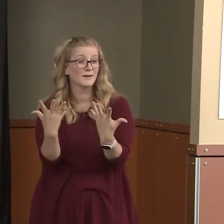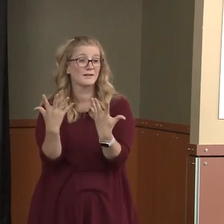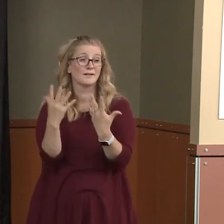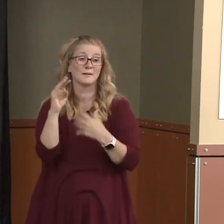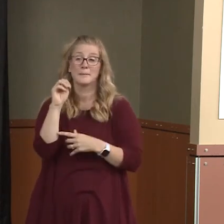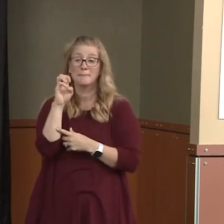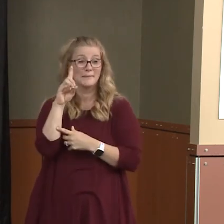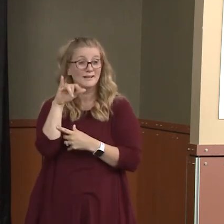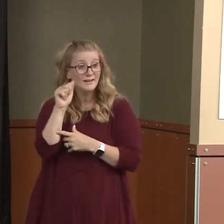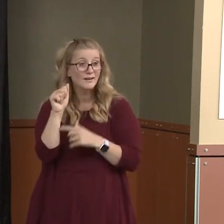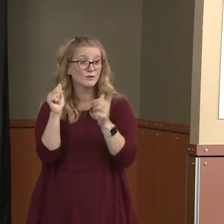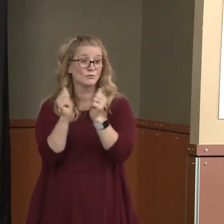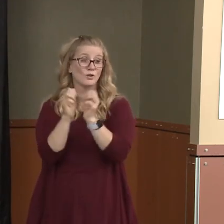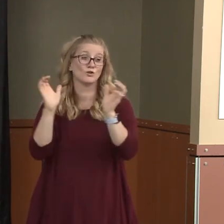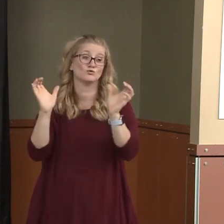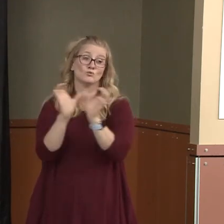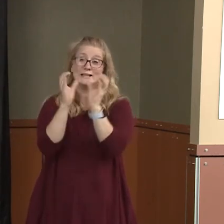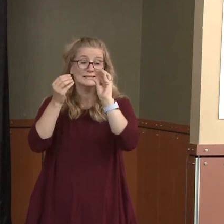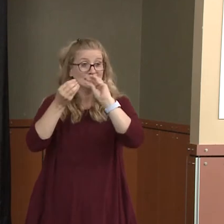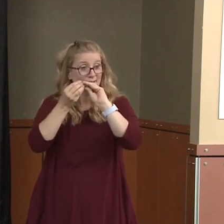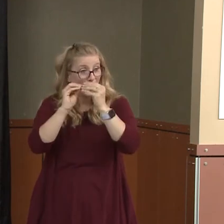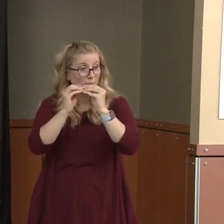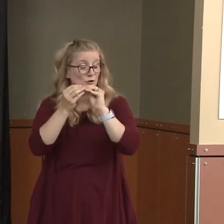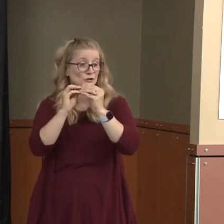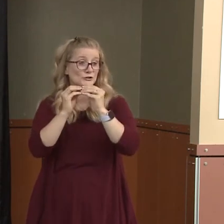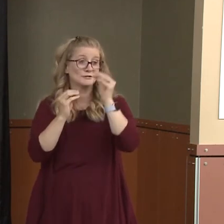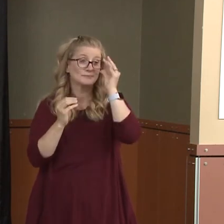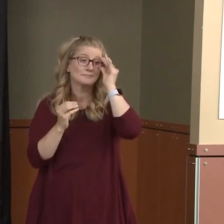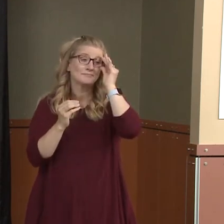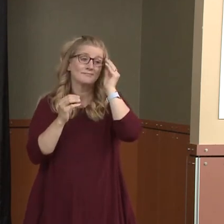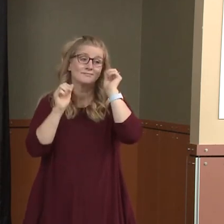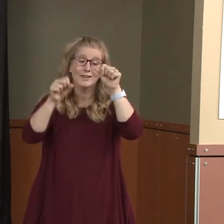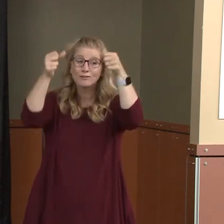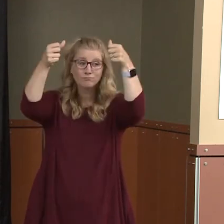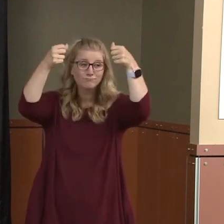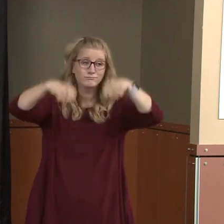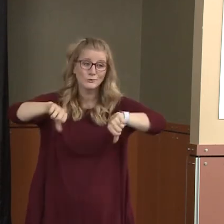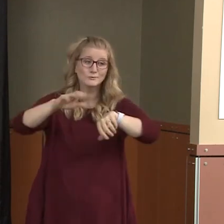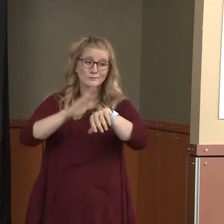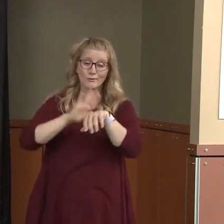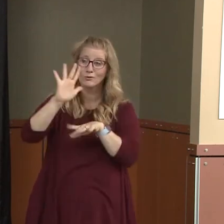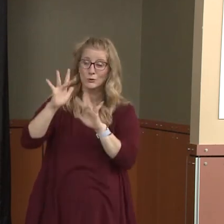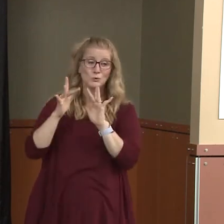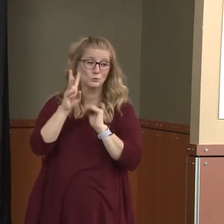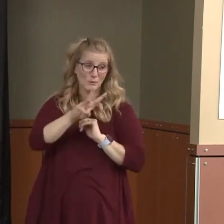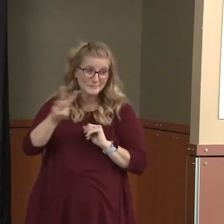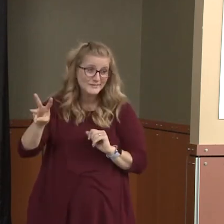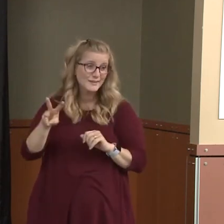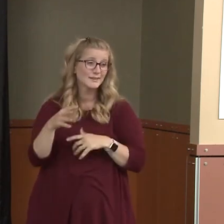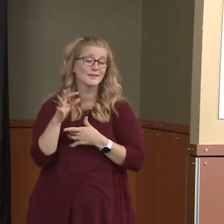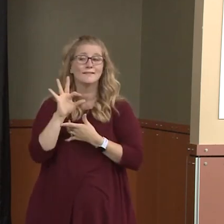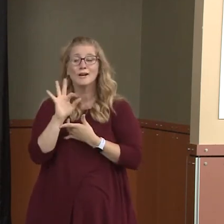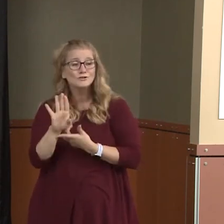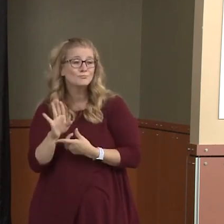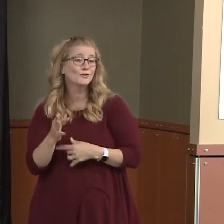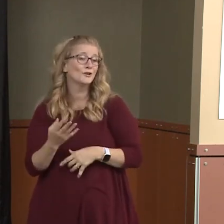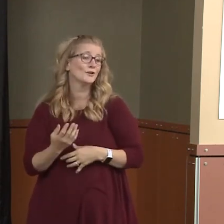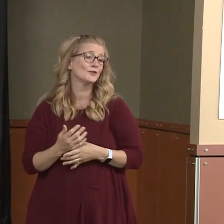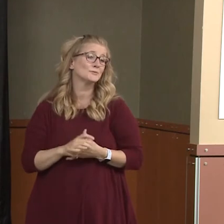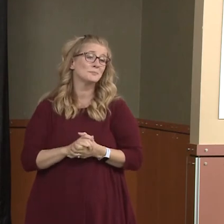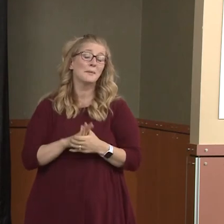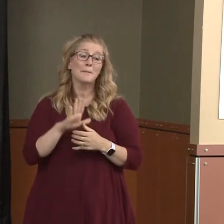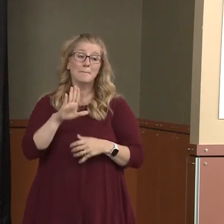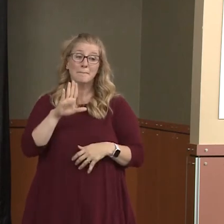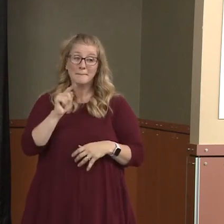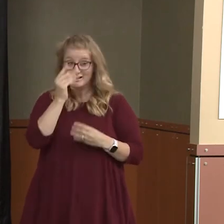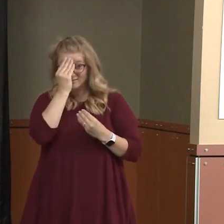crisis numbers. So that you can post that on your websites or your Facebook pages as well. But I want you to know